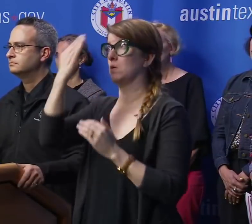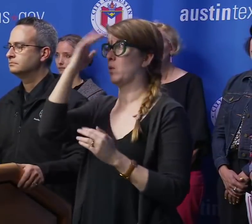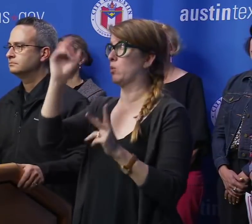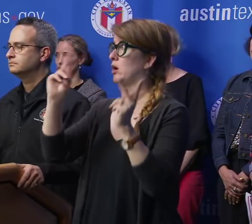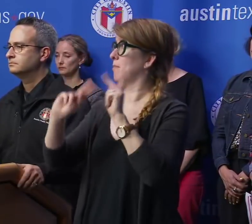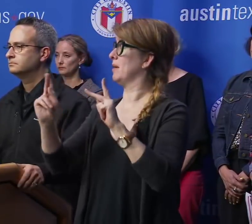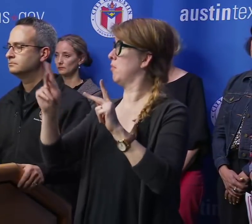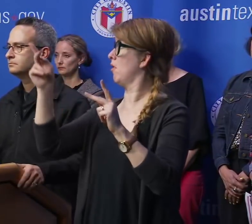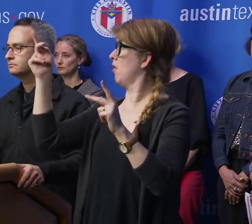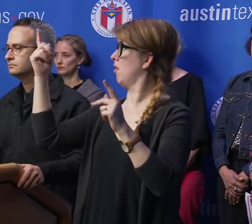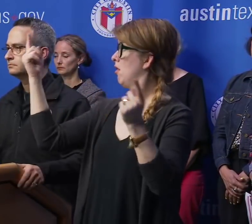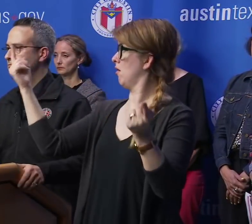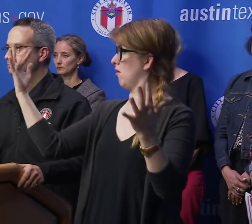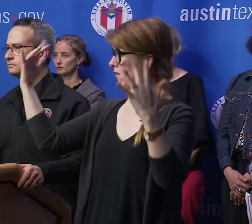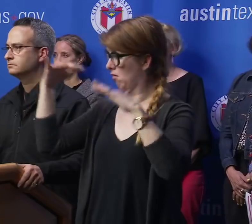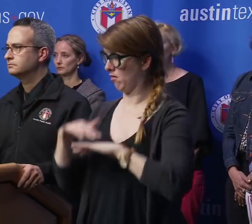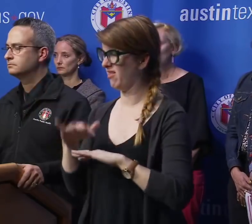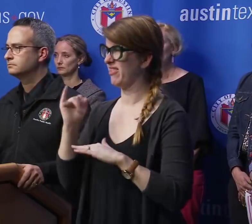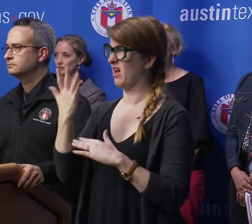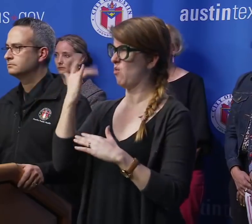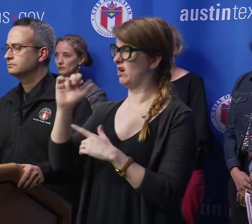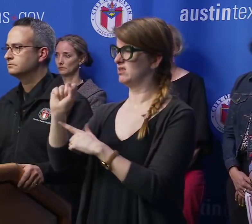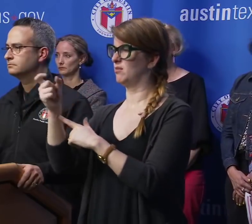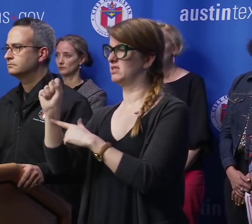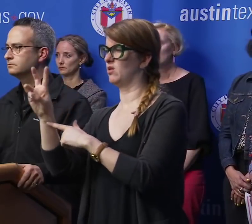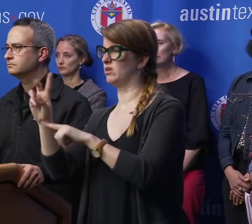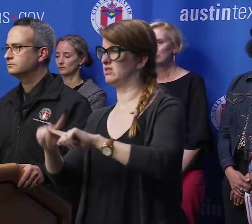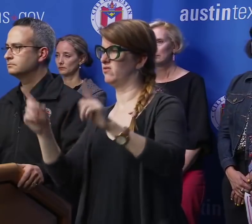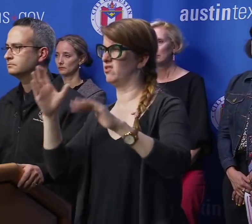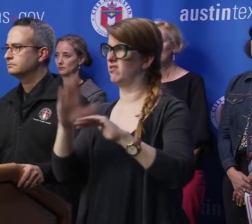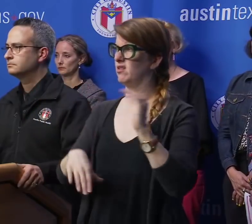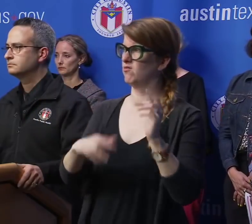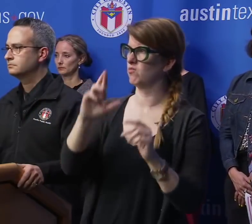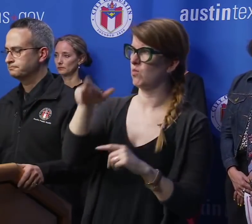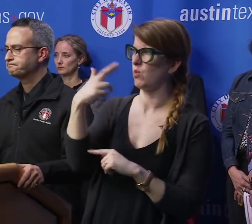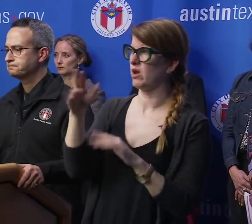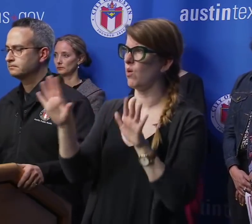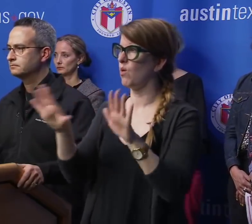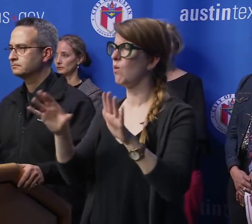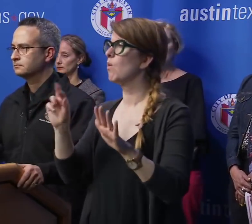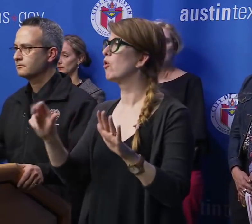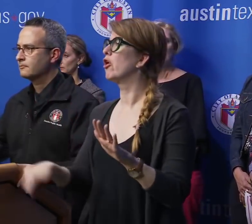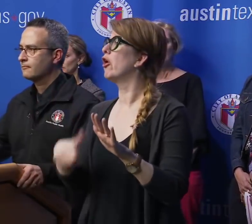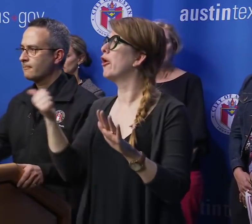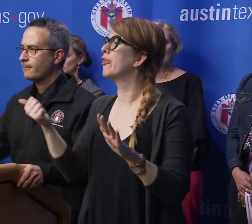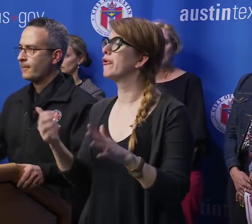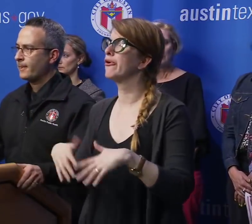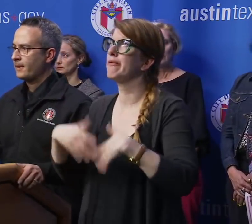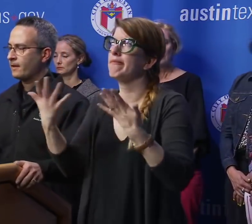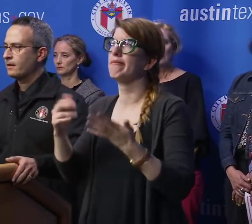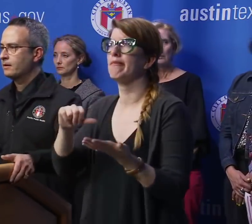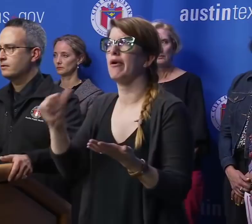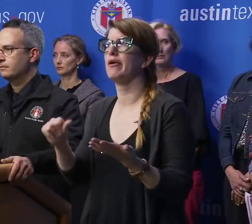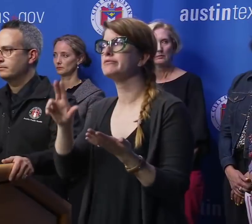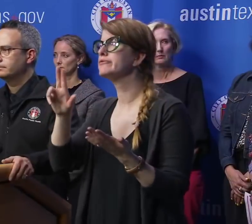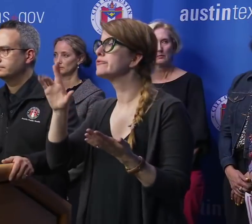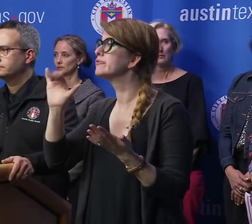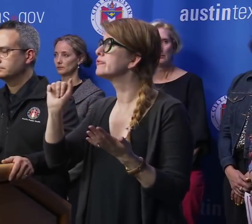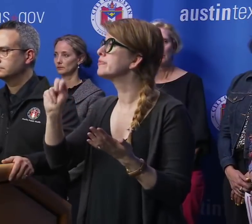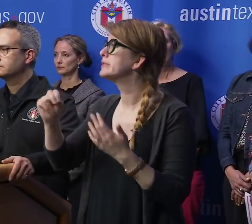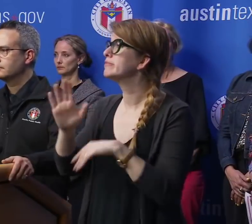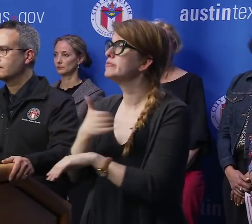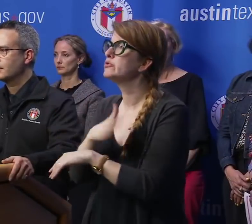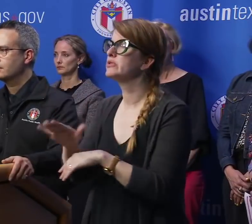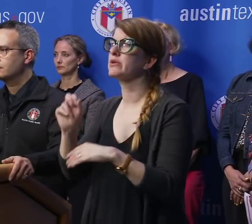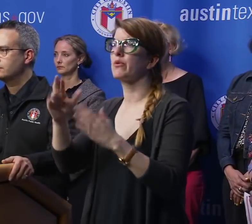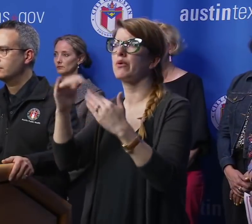from, is that what separates South by Southwest from the rodeo, say, or another awesome urban music festival, or anything, or the Del